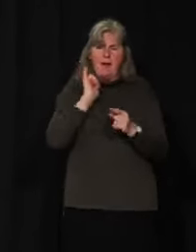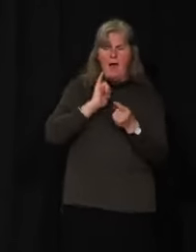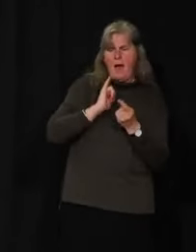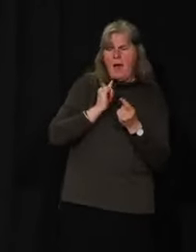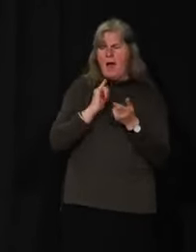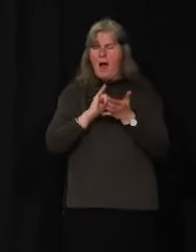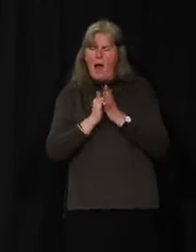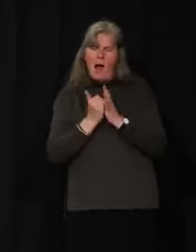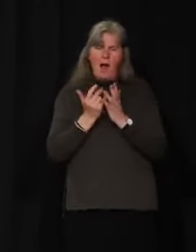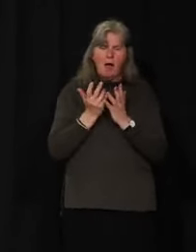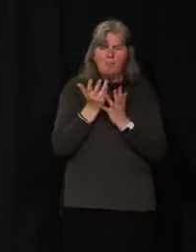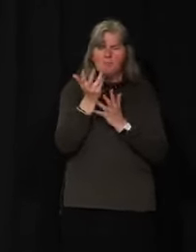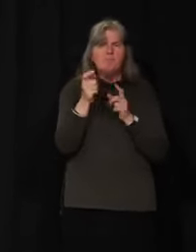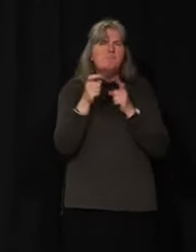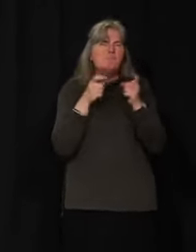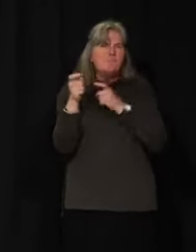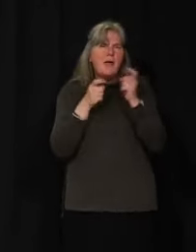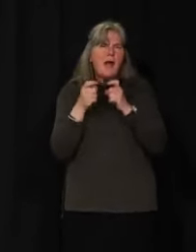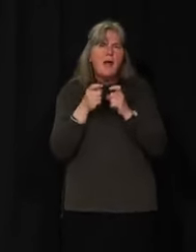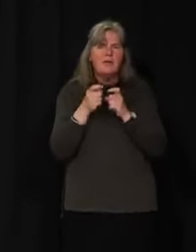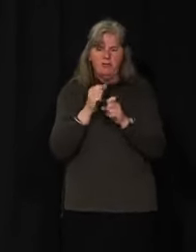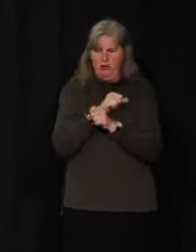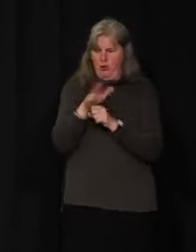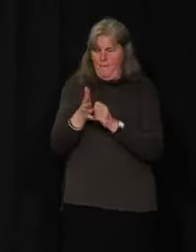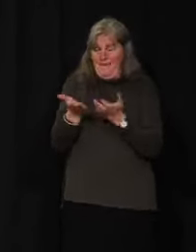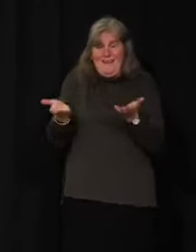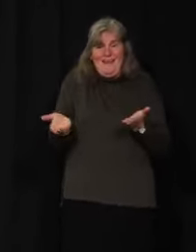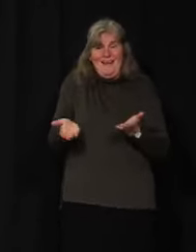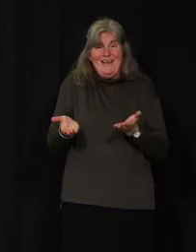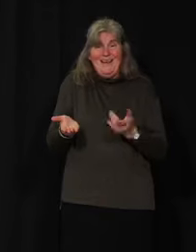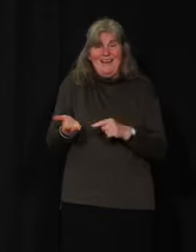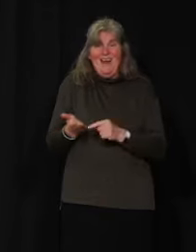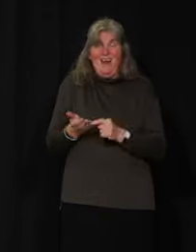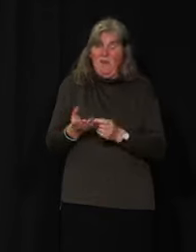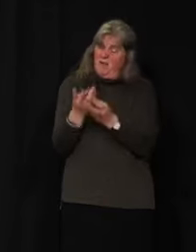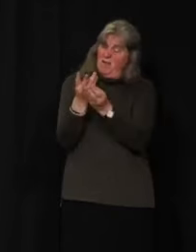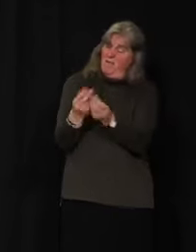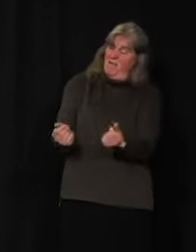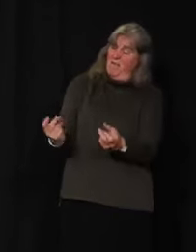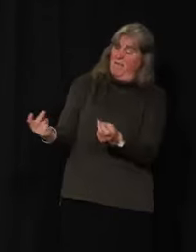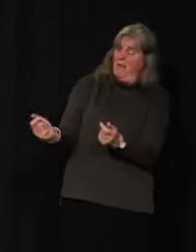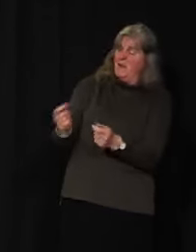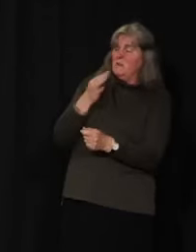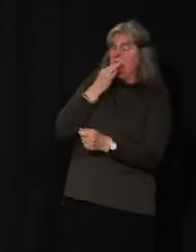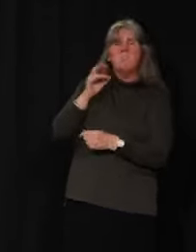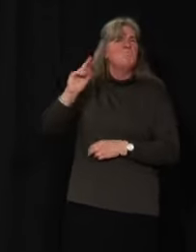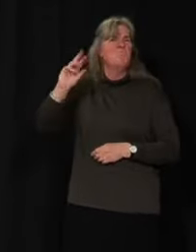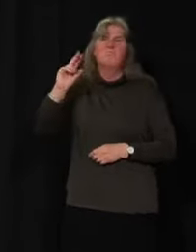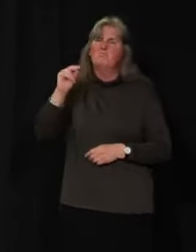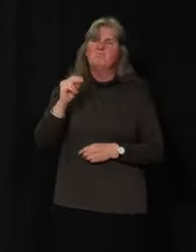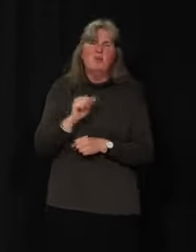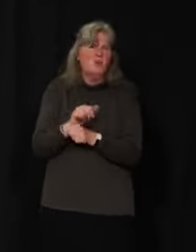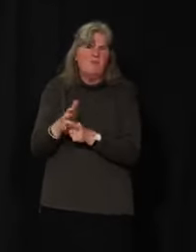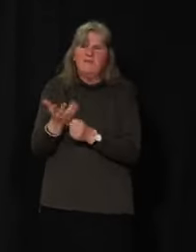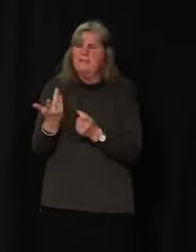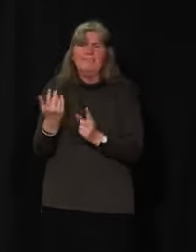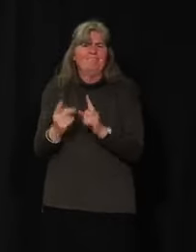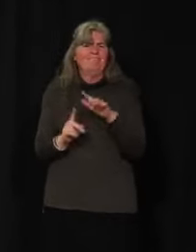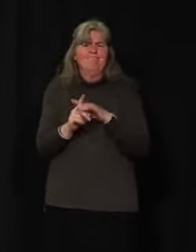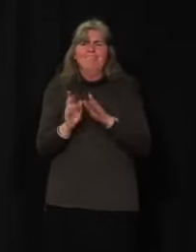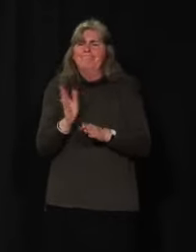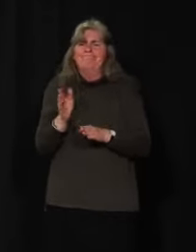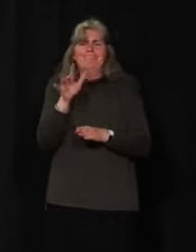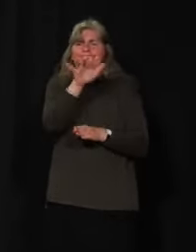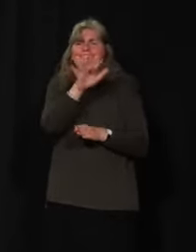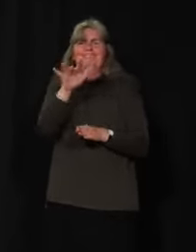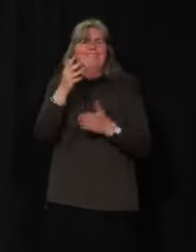living with COVID-19, COVID-19 is not going away completely anytime soon. We must adapt to